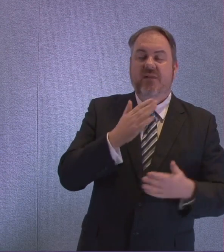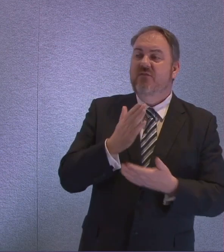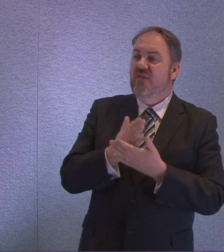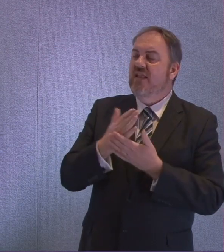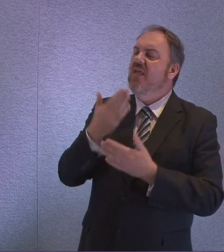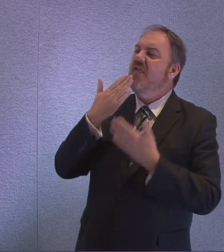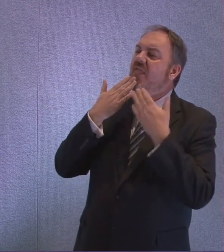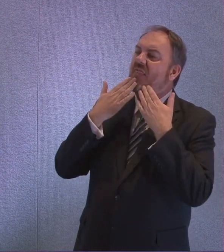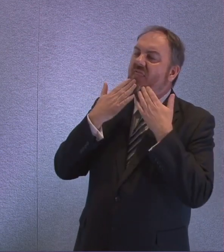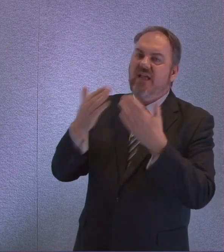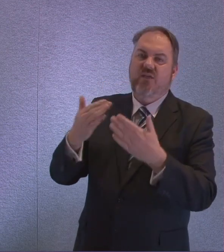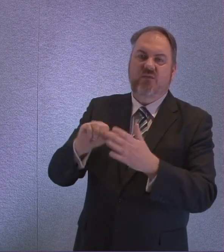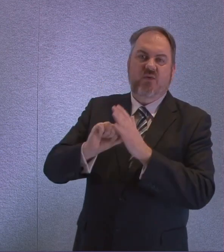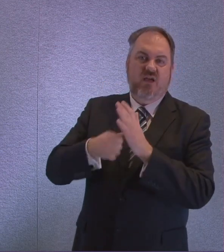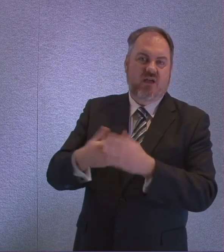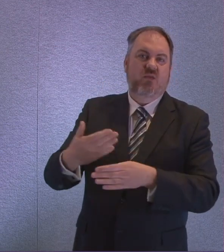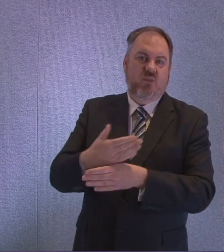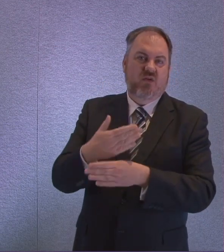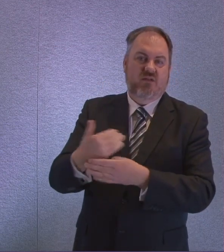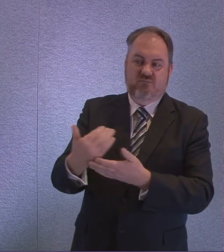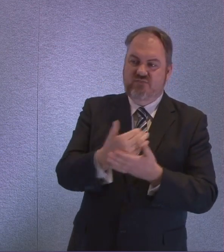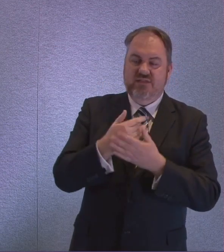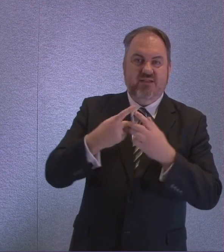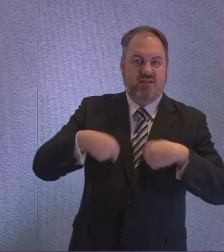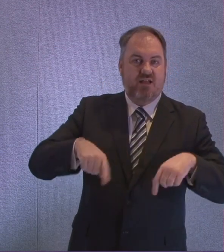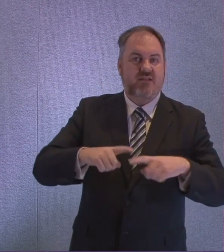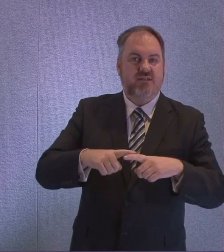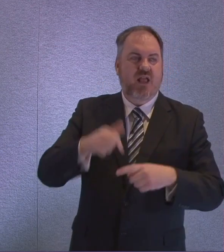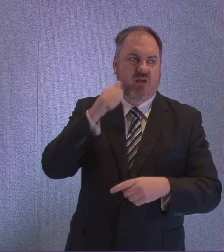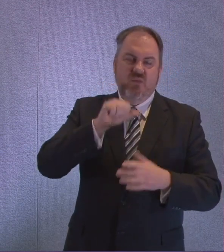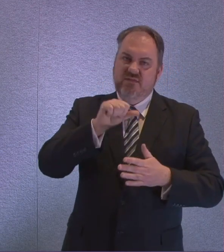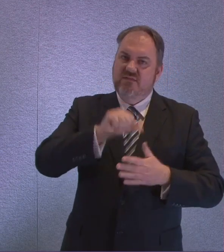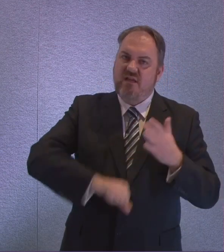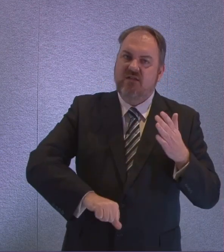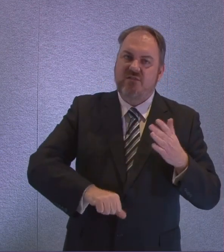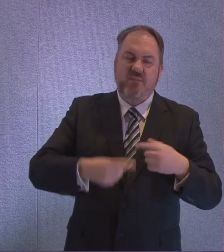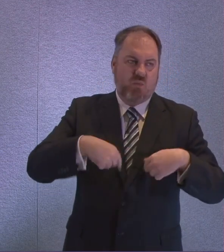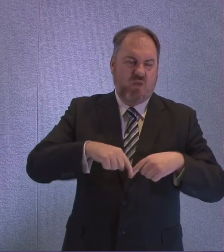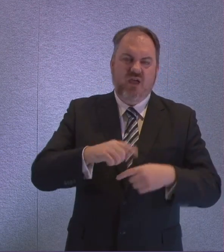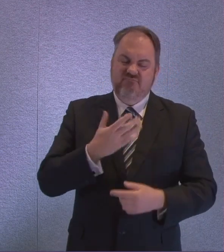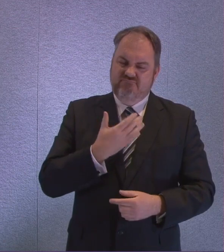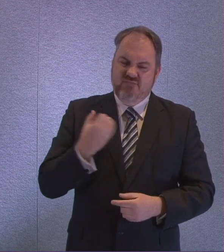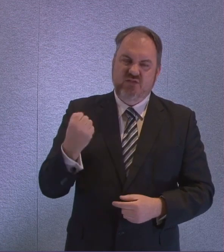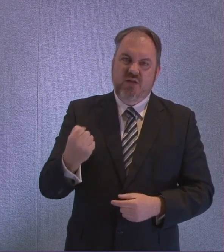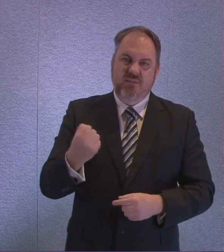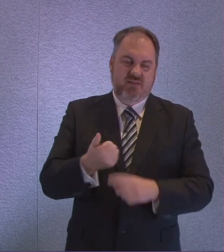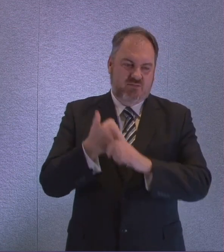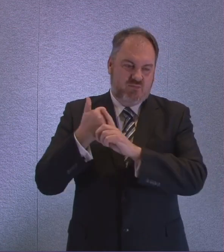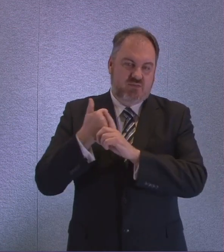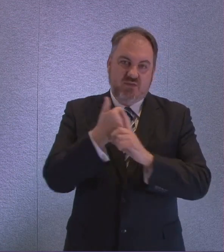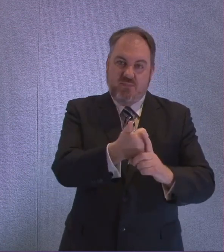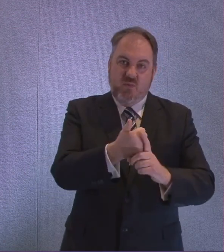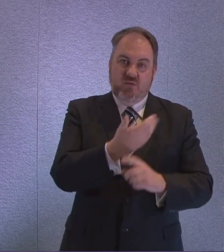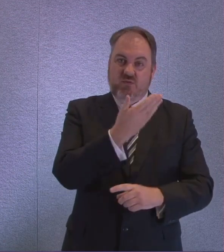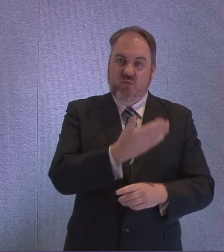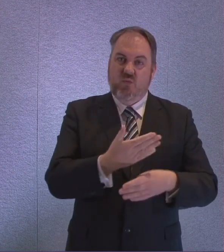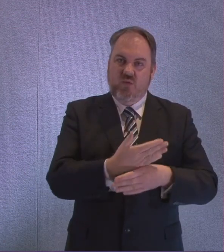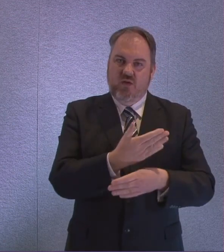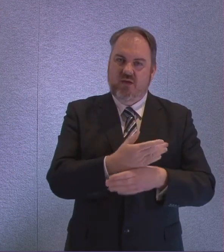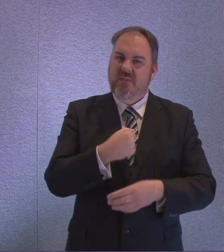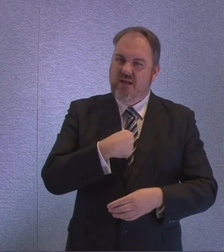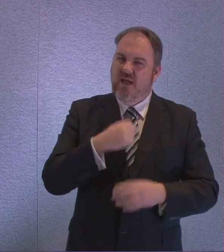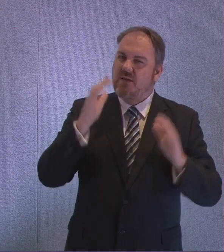keep us safe we know you've got many challenges and I think I can speak for all of us that we're determined to help you overcome them I'm concerned about the